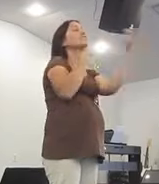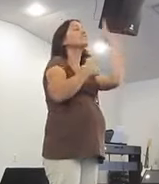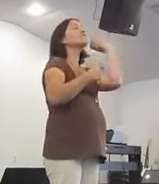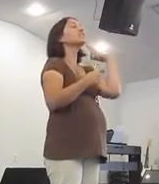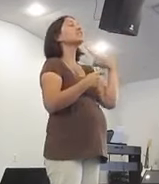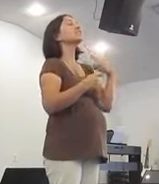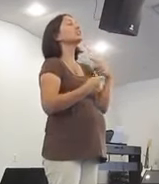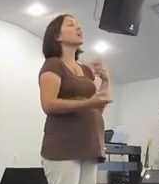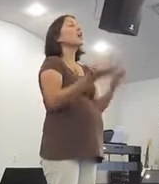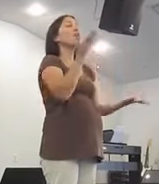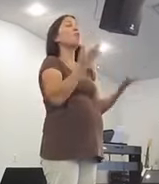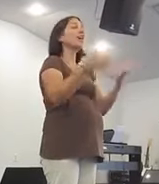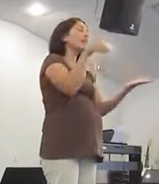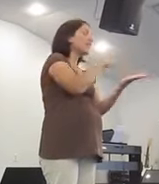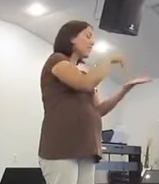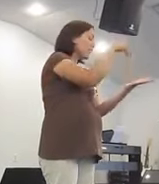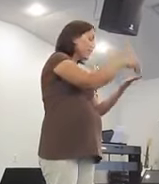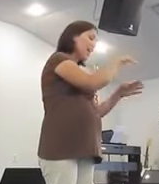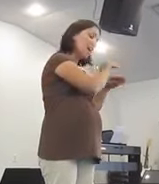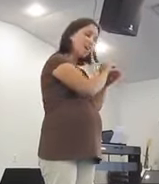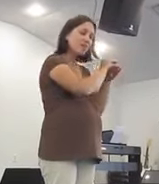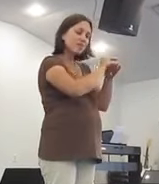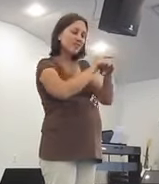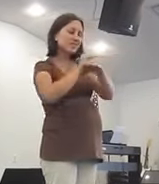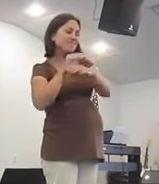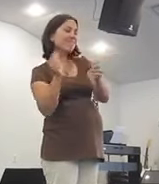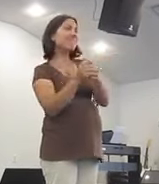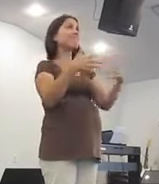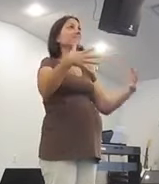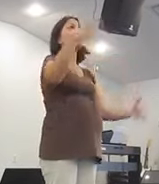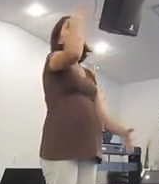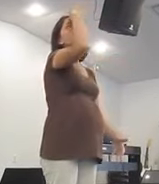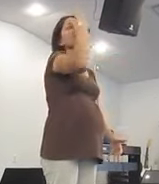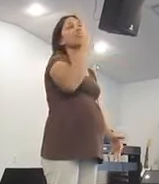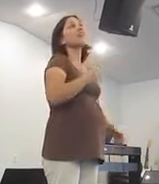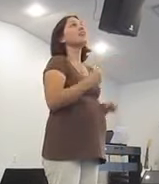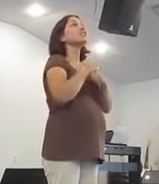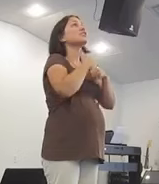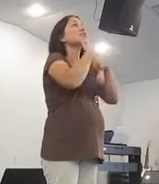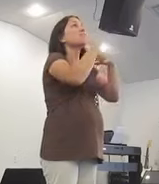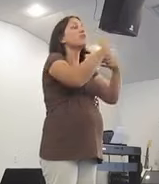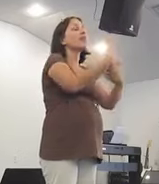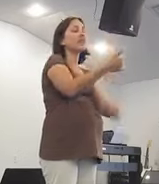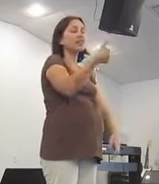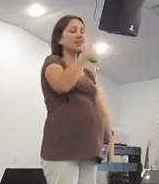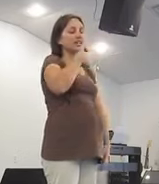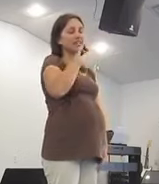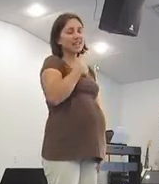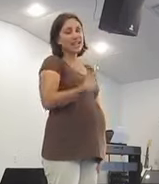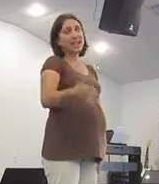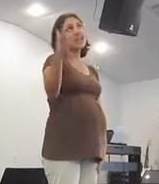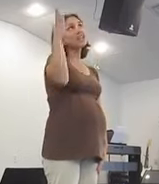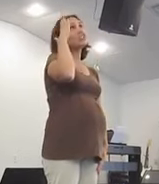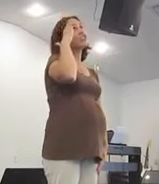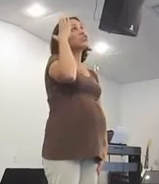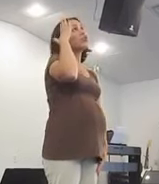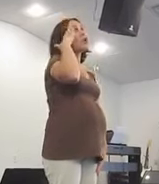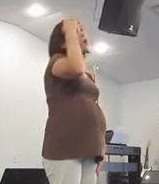tears? And what if a thousand sleepless nights are what it takes to know